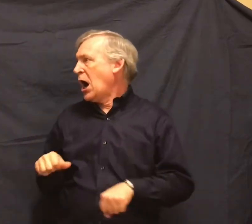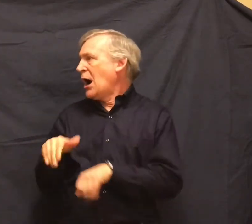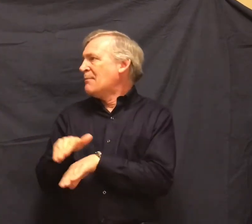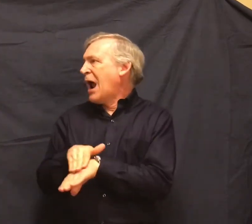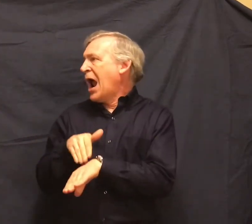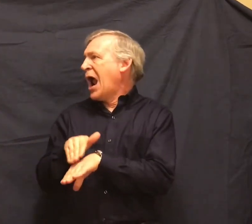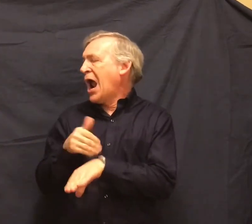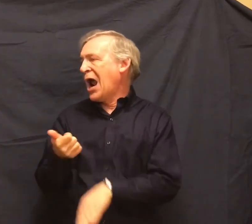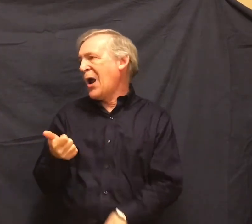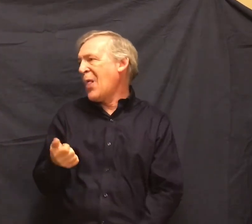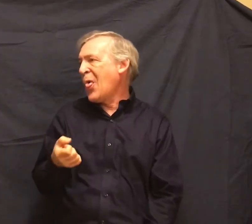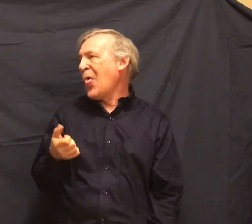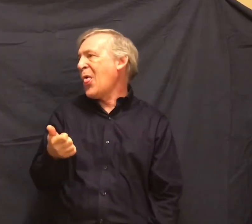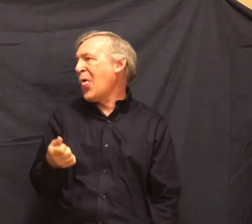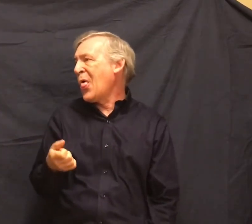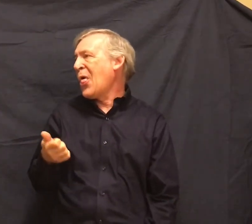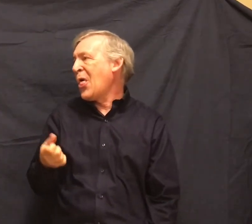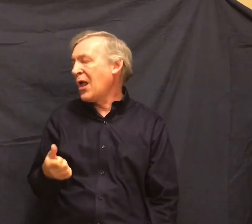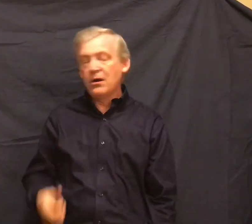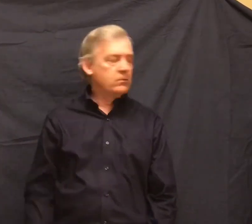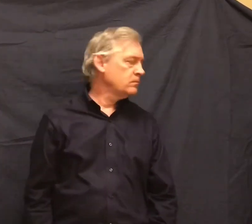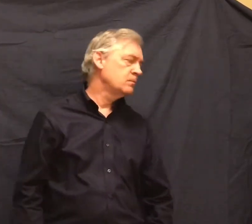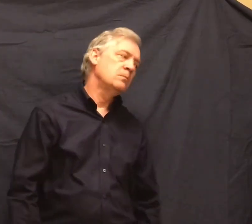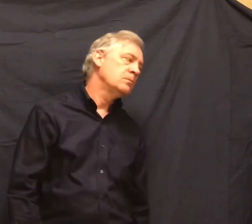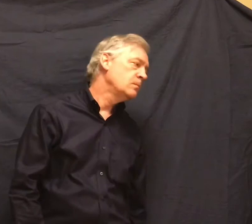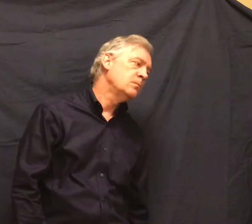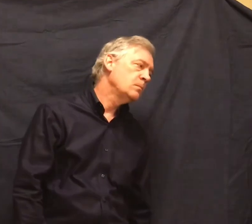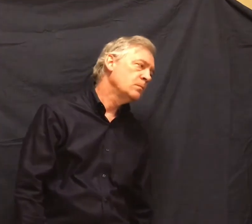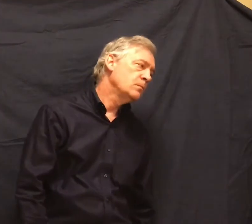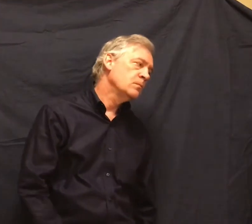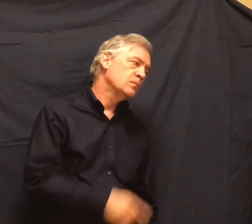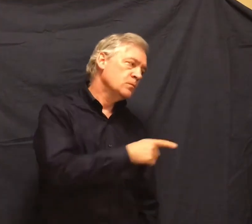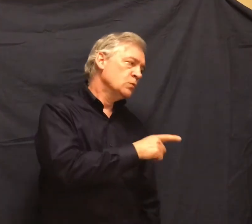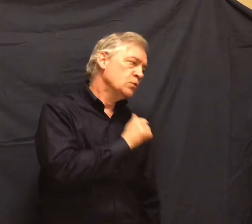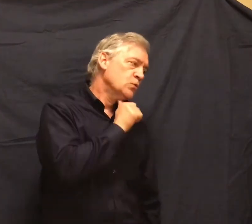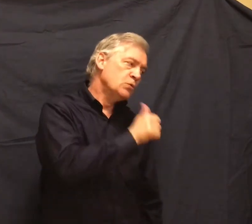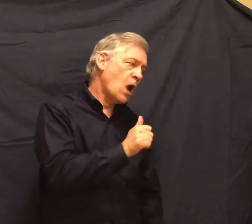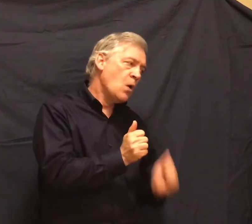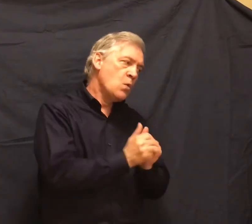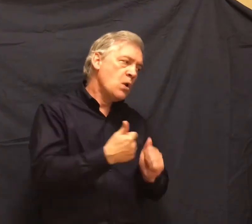Well, you ain't petting no mice while you walk with me. You remember where we're going now?